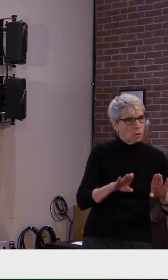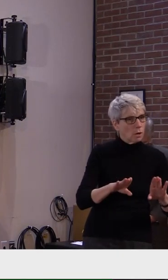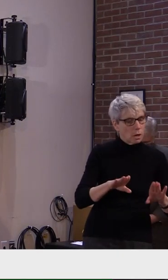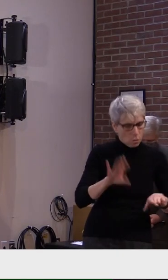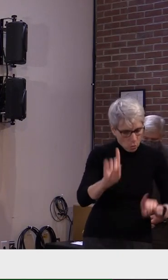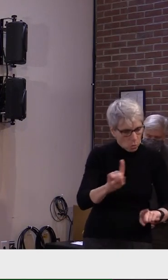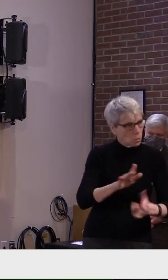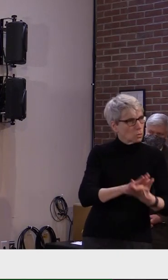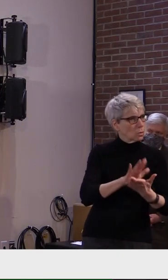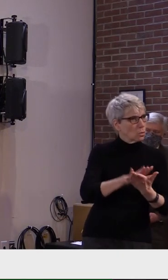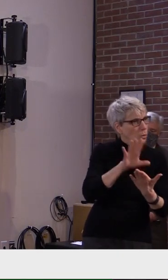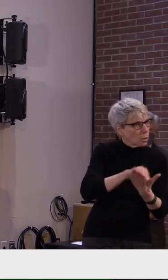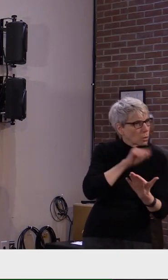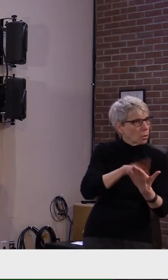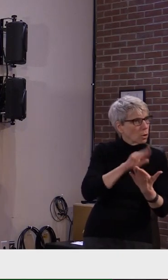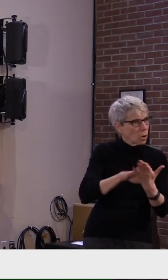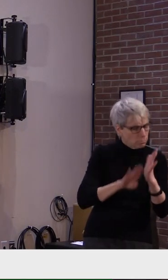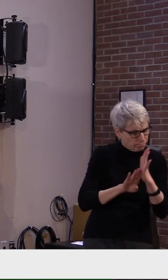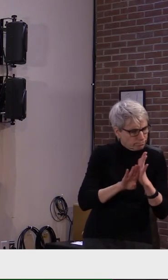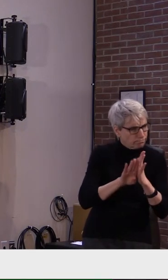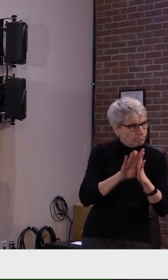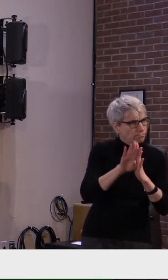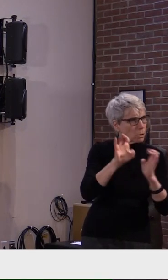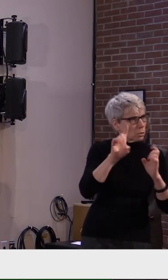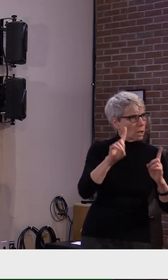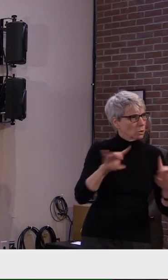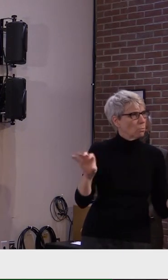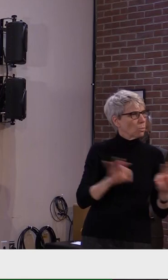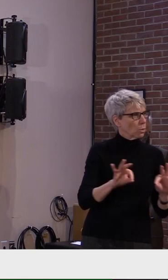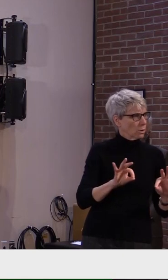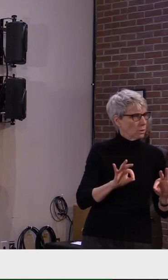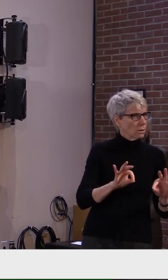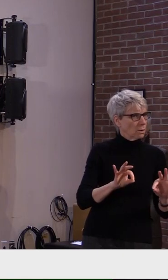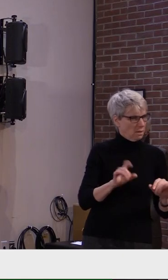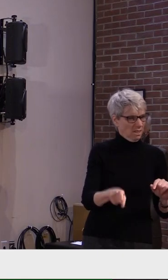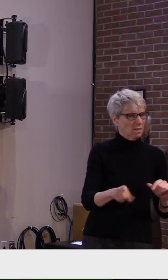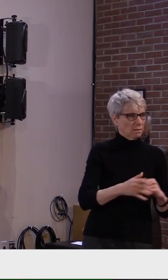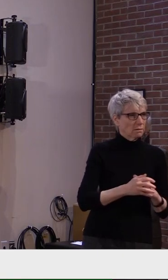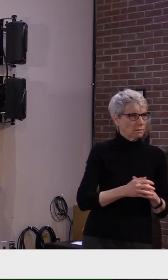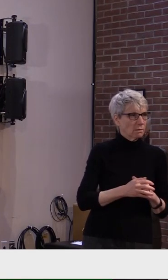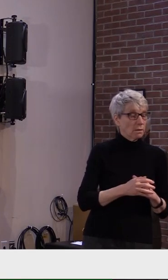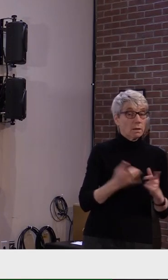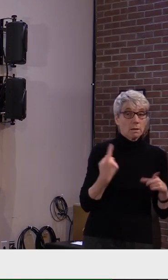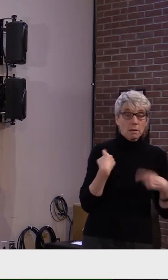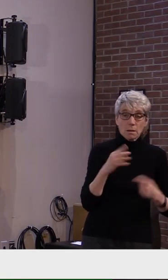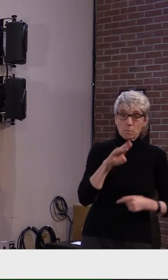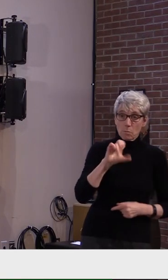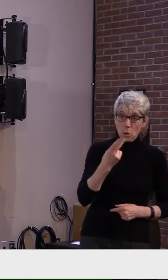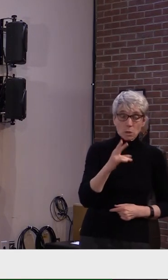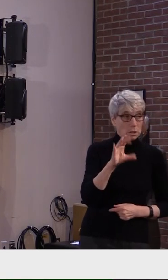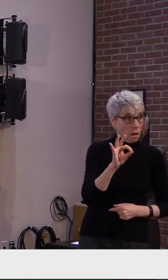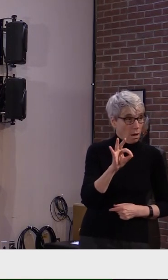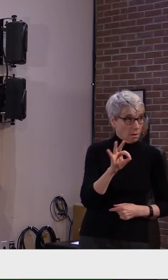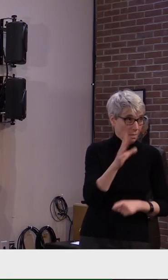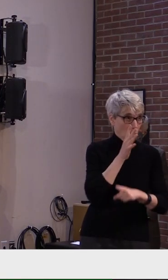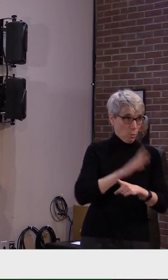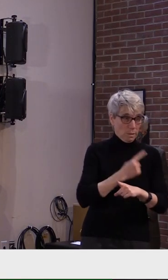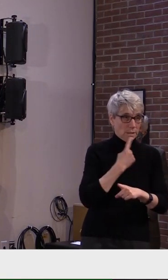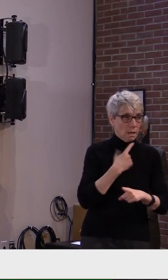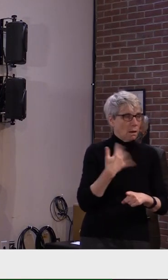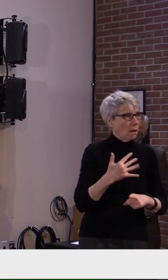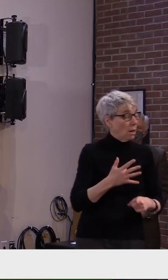for an equitable education. Since March 9th, I've been yanked from my day job,